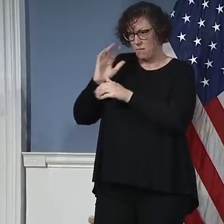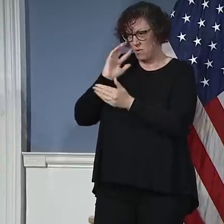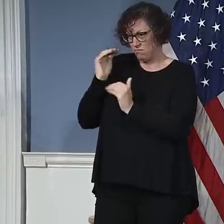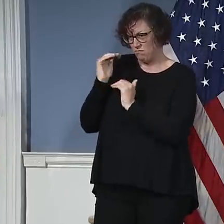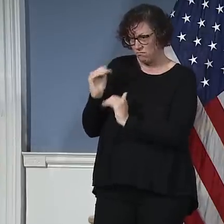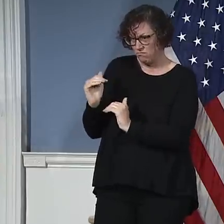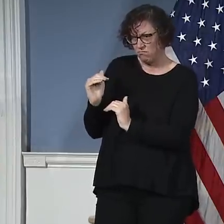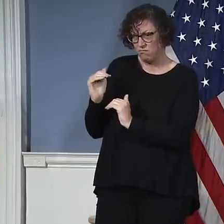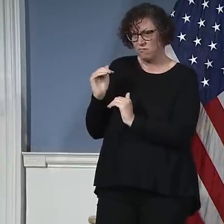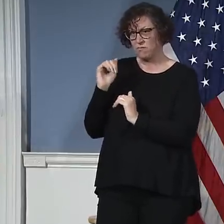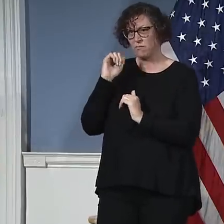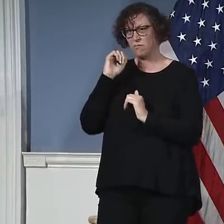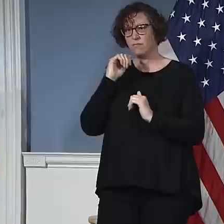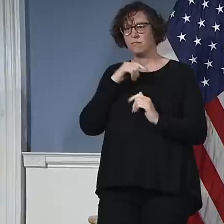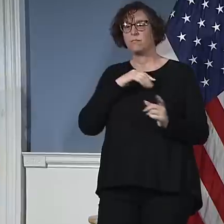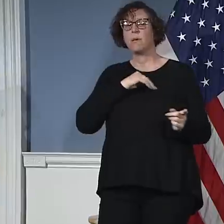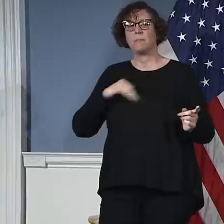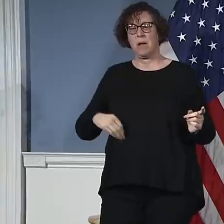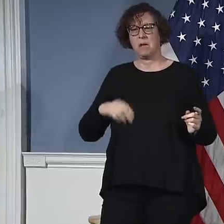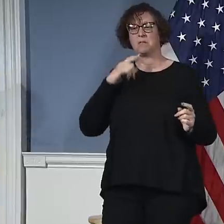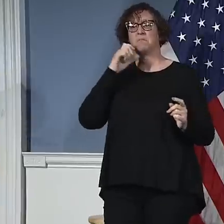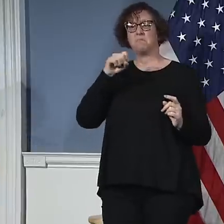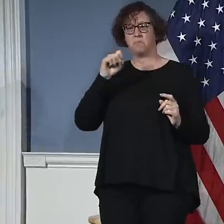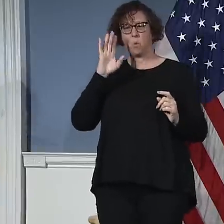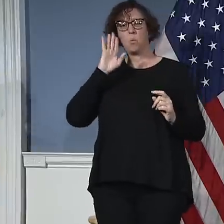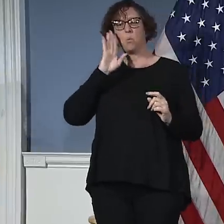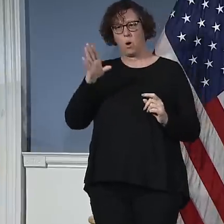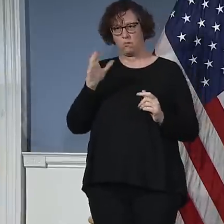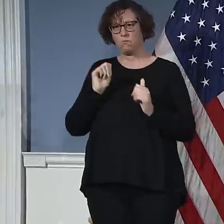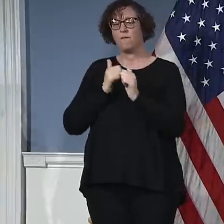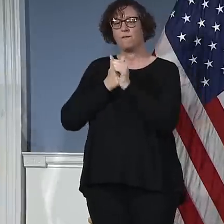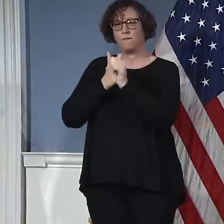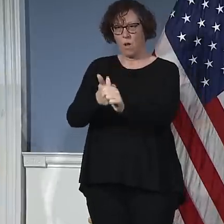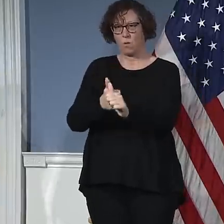That's why we instituted this PEG program immediately.